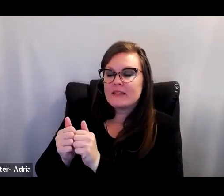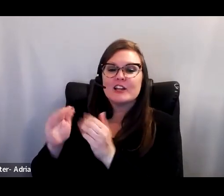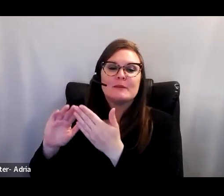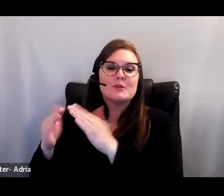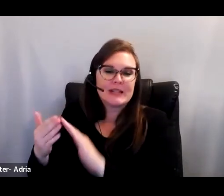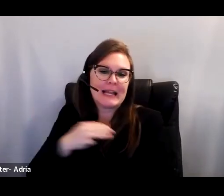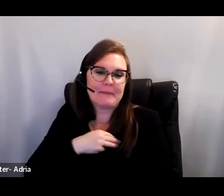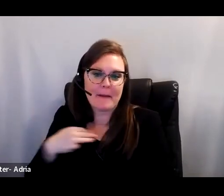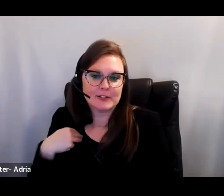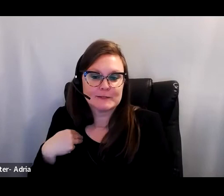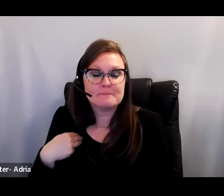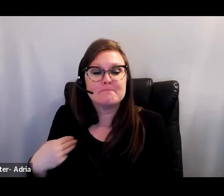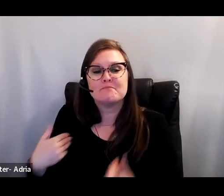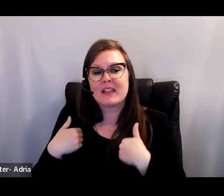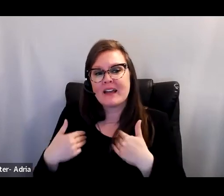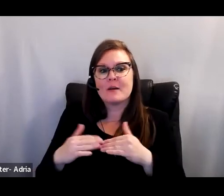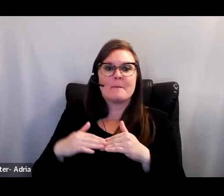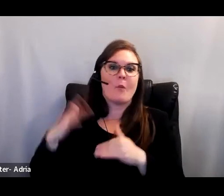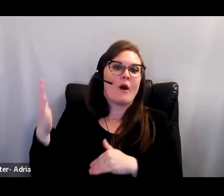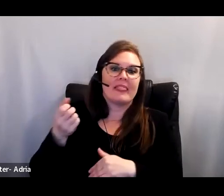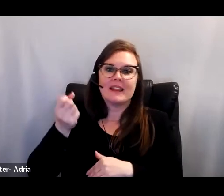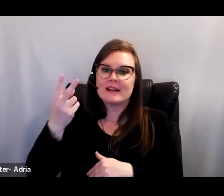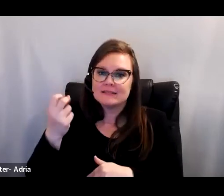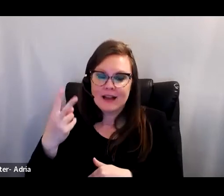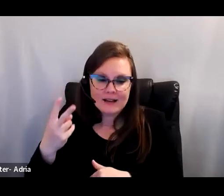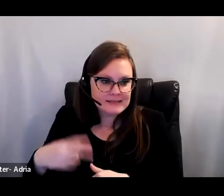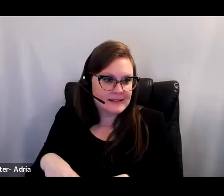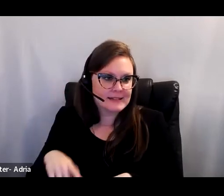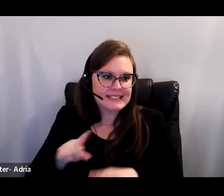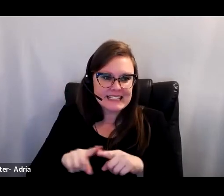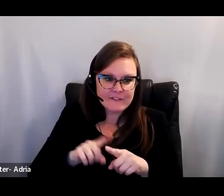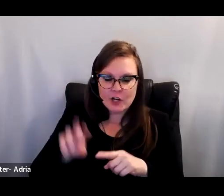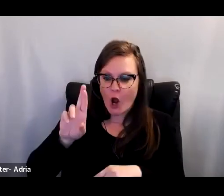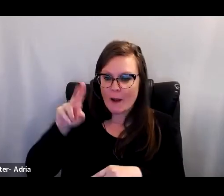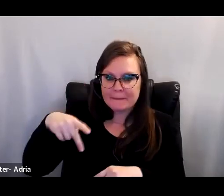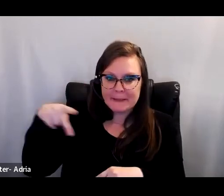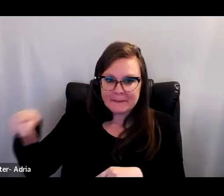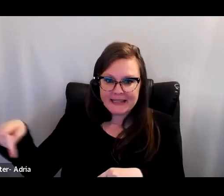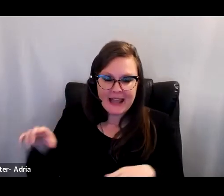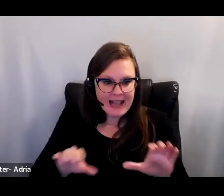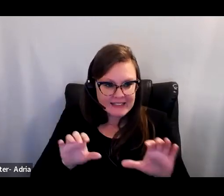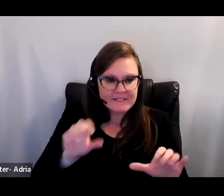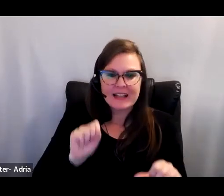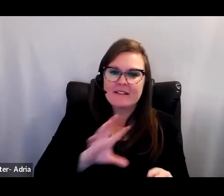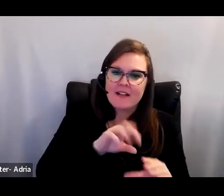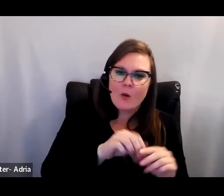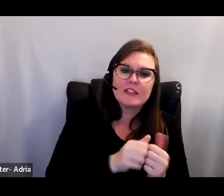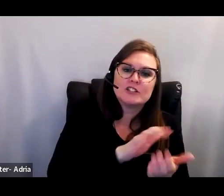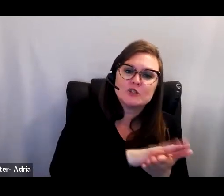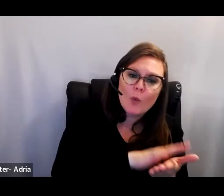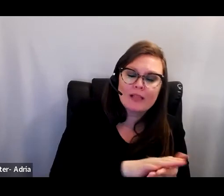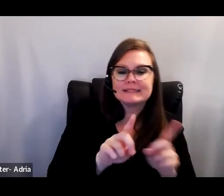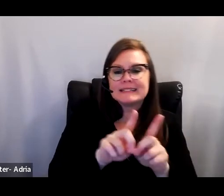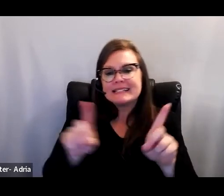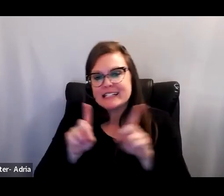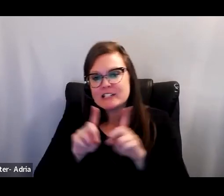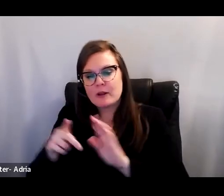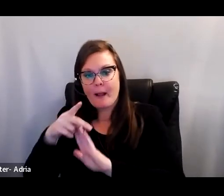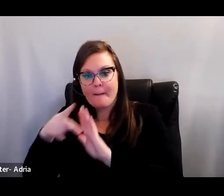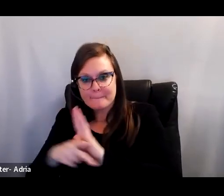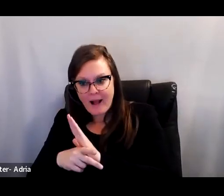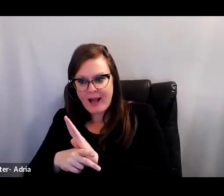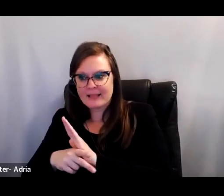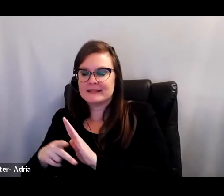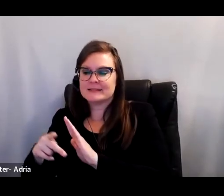There are more than a dozen active RPP projects that students can engage with with a range of partners including schools, districts, policy and community groups, and